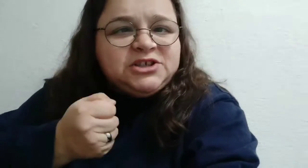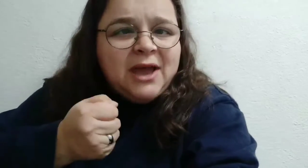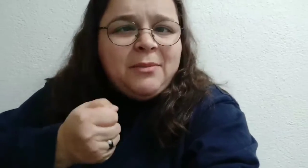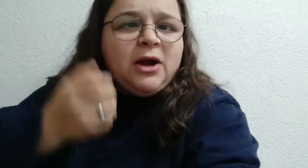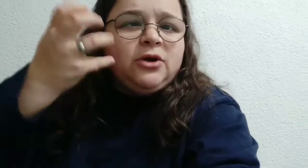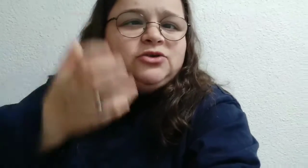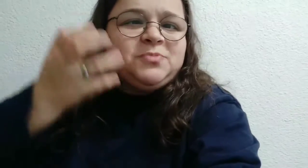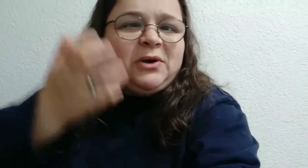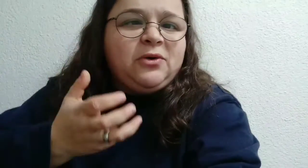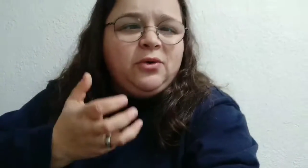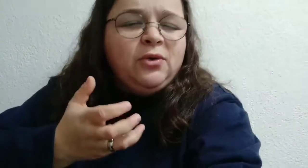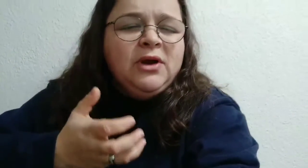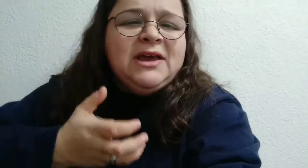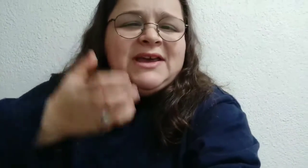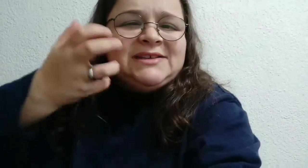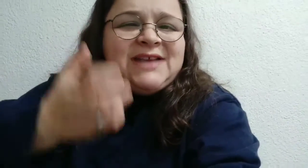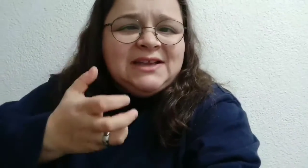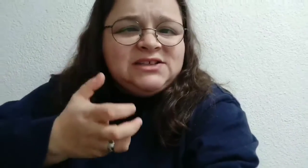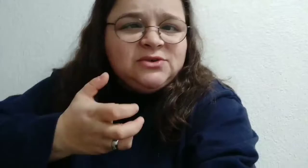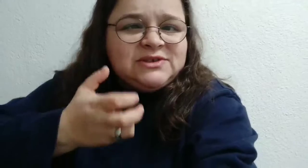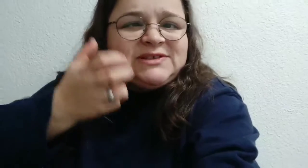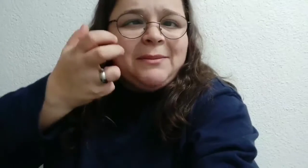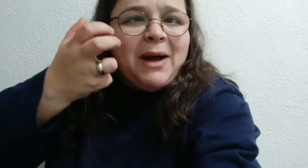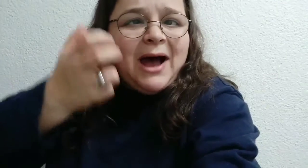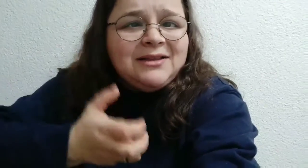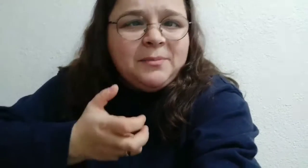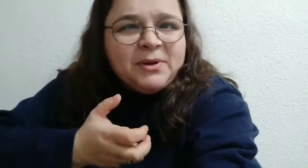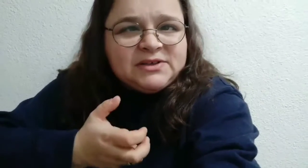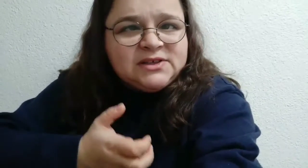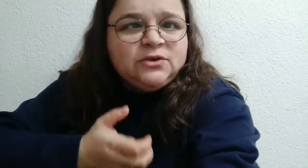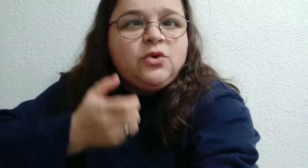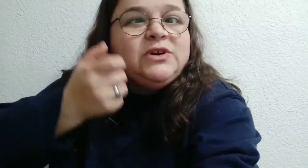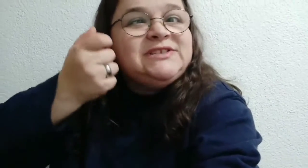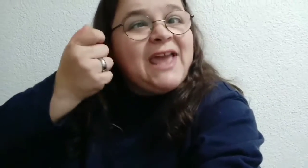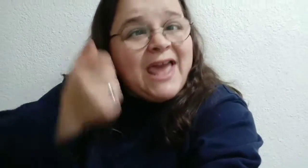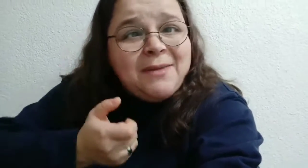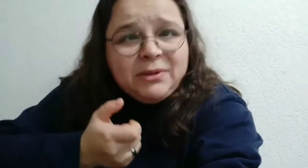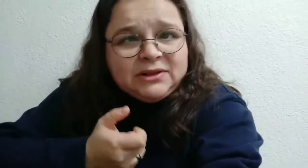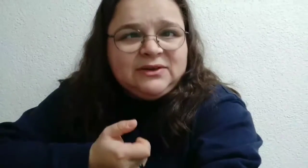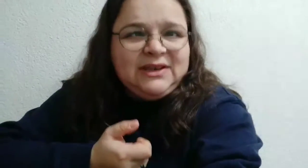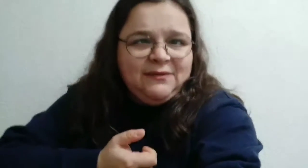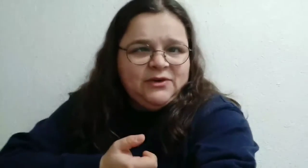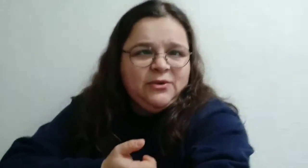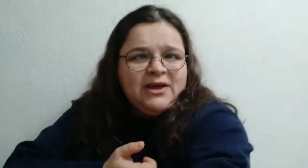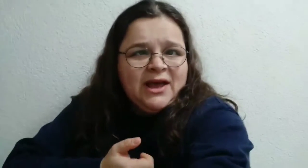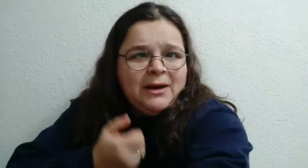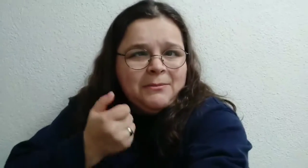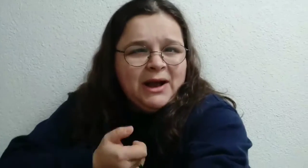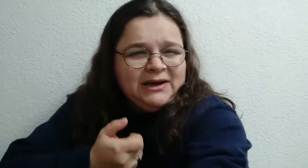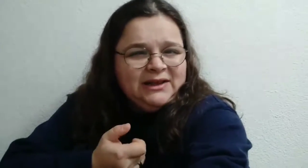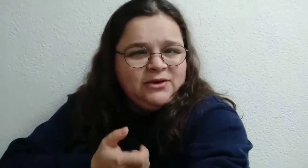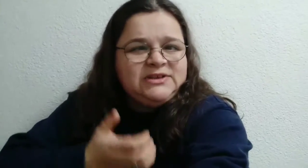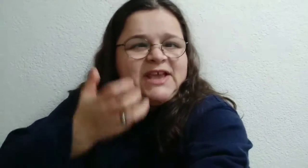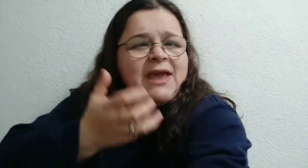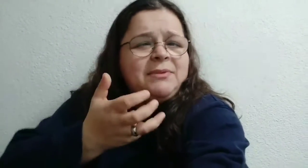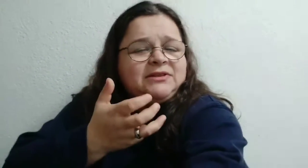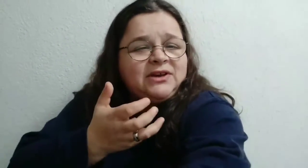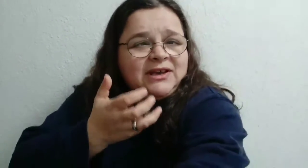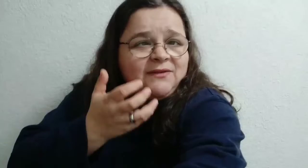Hashem, HaKadosh Baruch Hu, sends you some other person who is able to give you money, who is able to